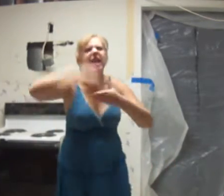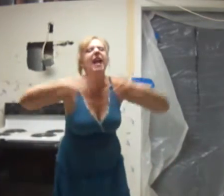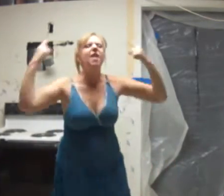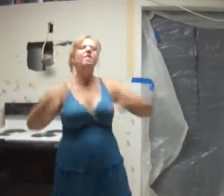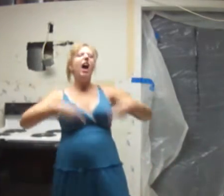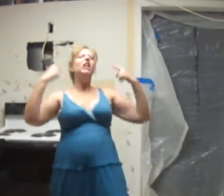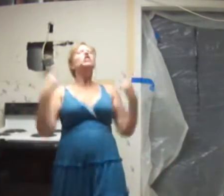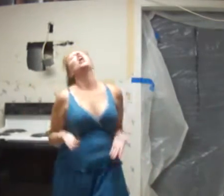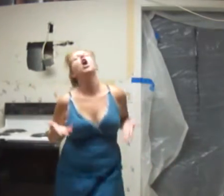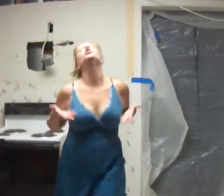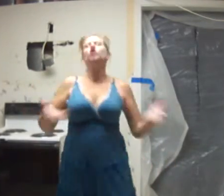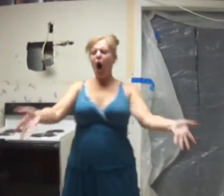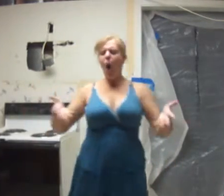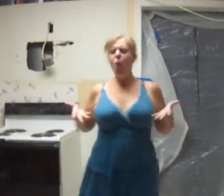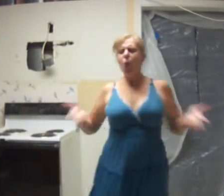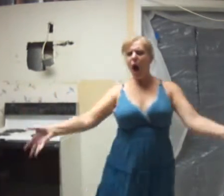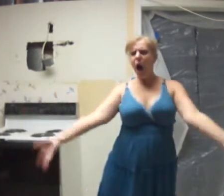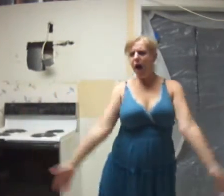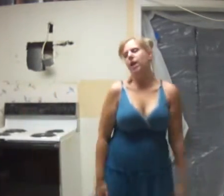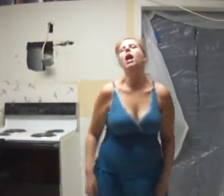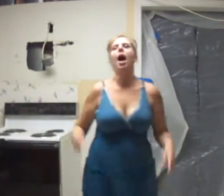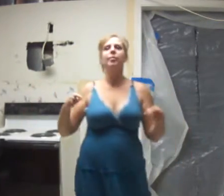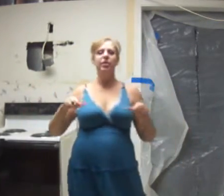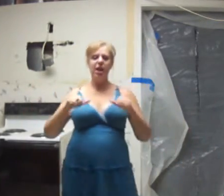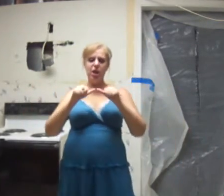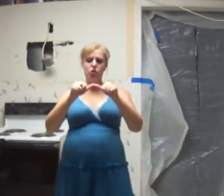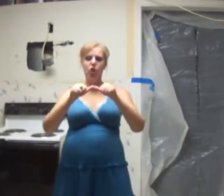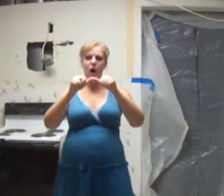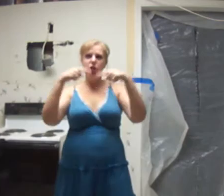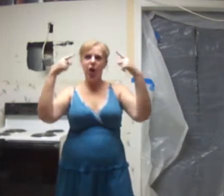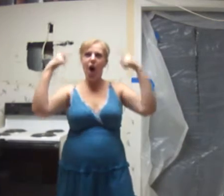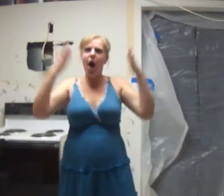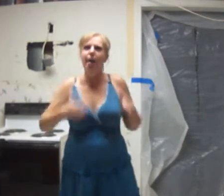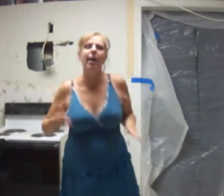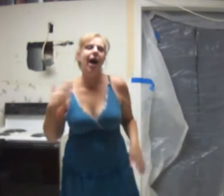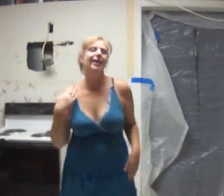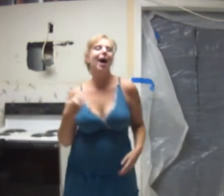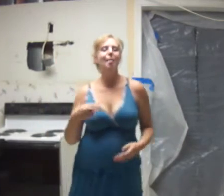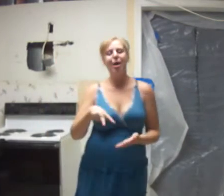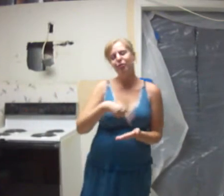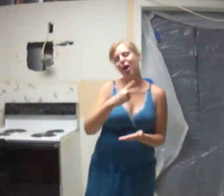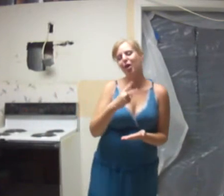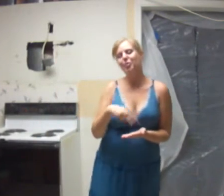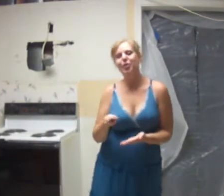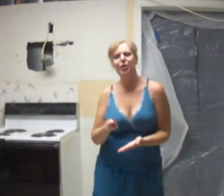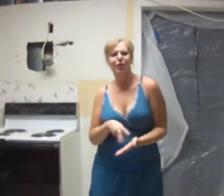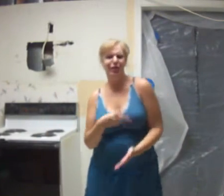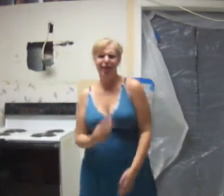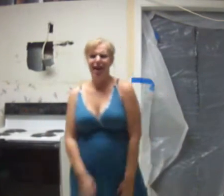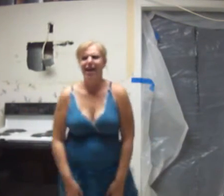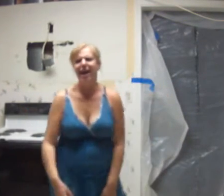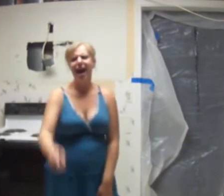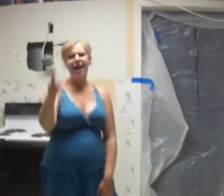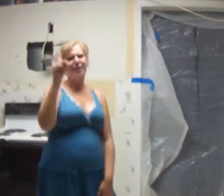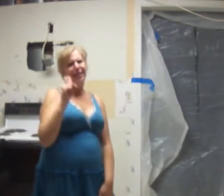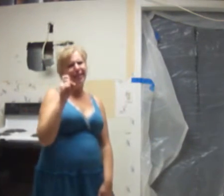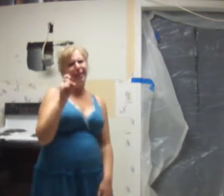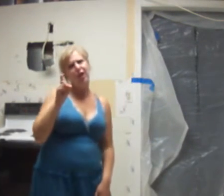get in a fight. So what? I'm still a rock star. I got my rock moves and I don't need